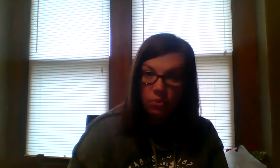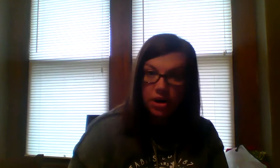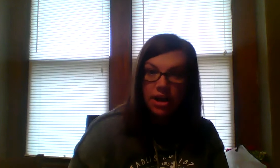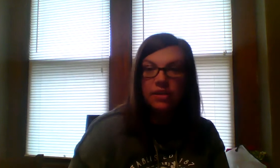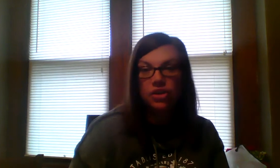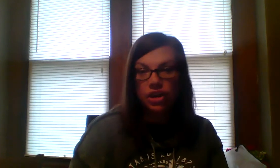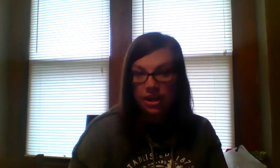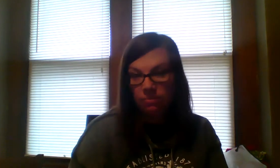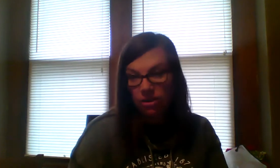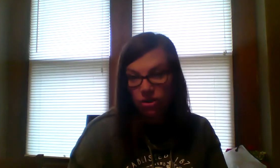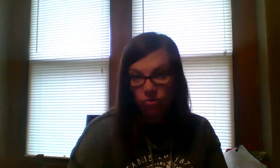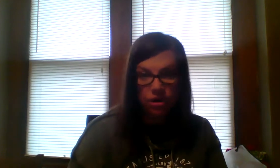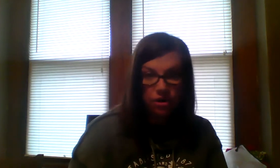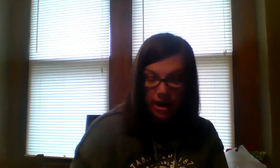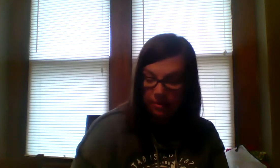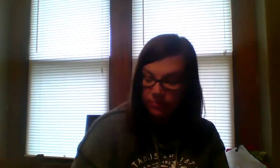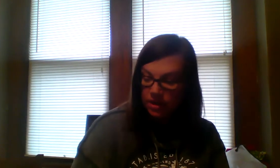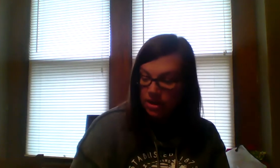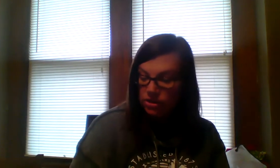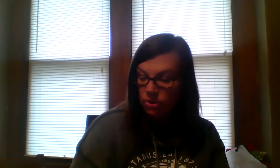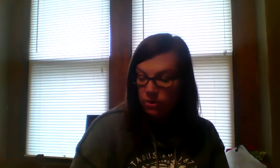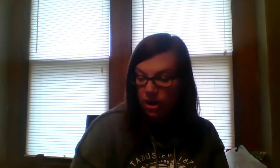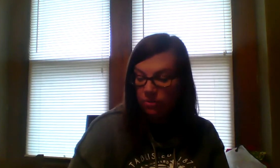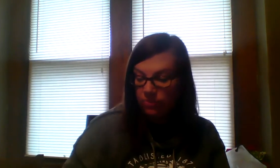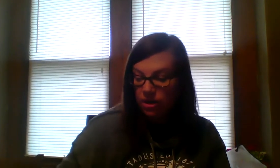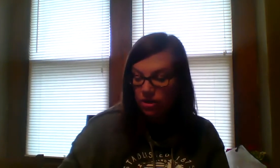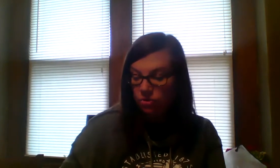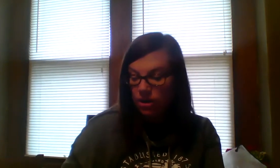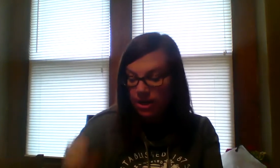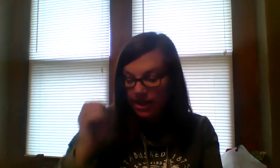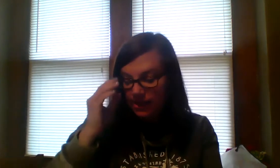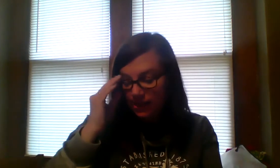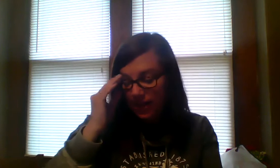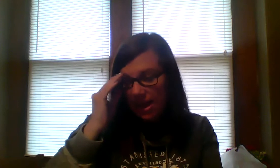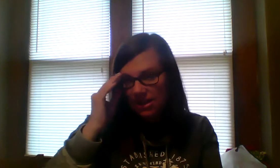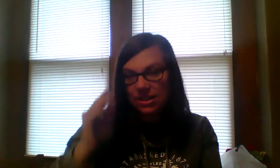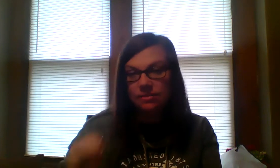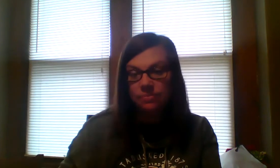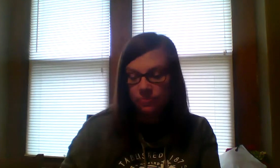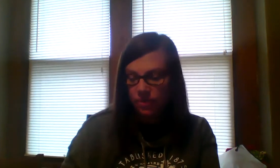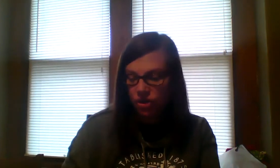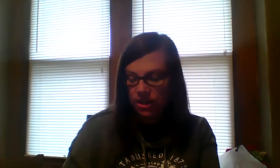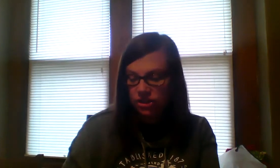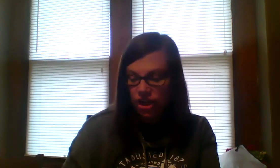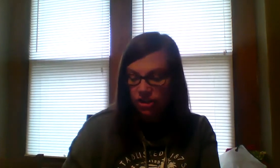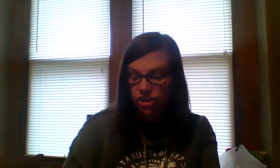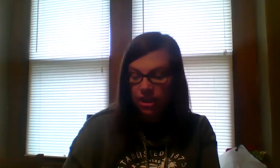word and then you're going to give me the new word, okay? So here we go. The word is skate. You're going to change t